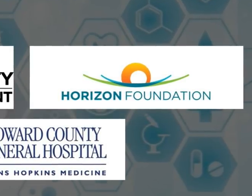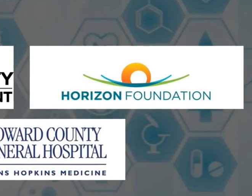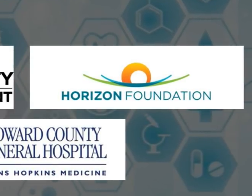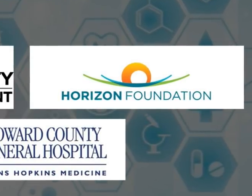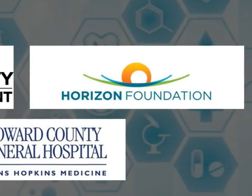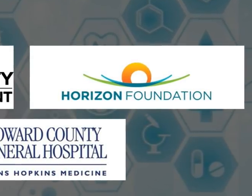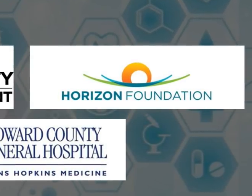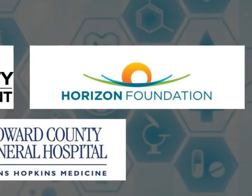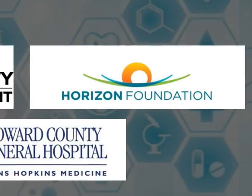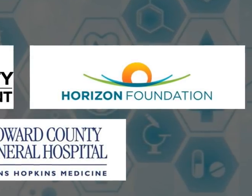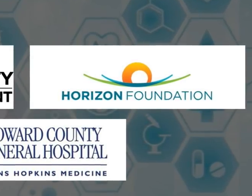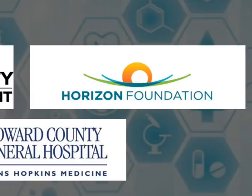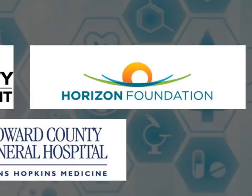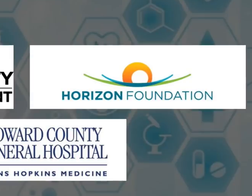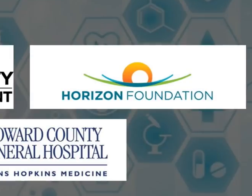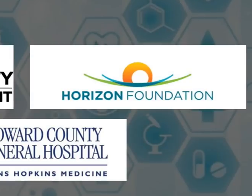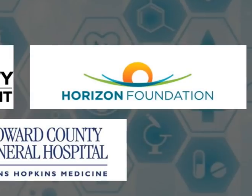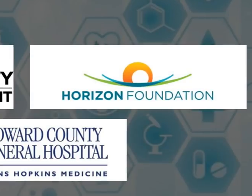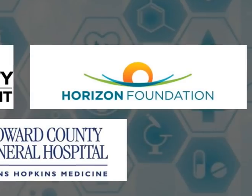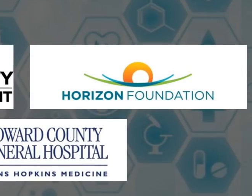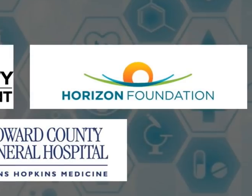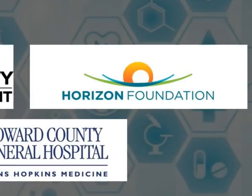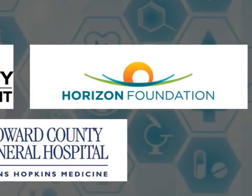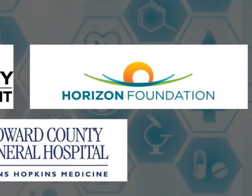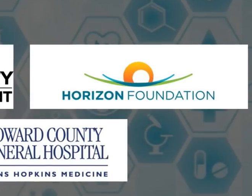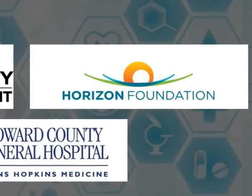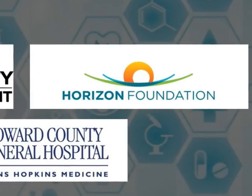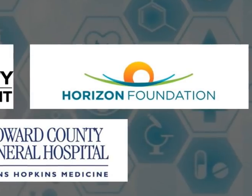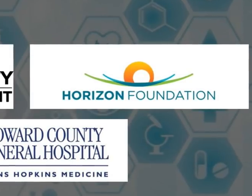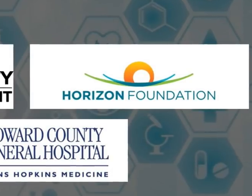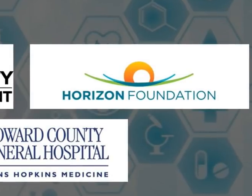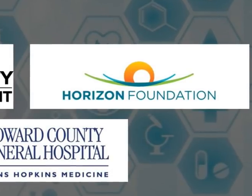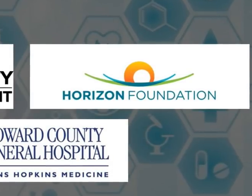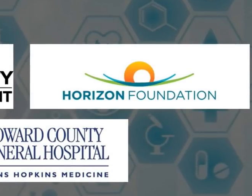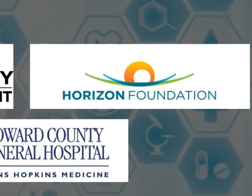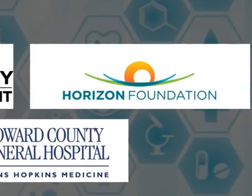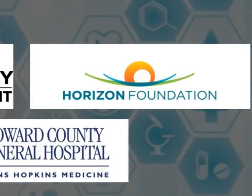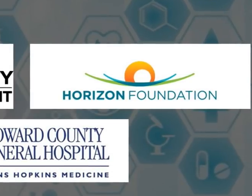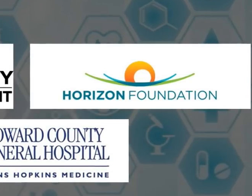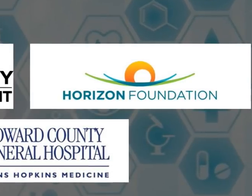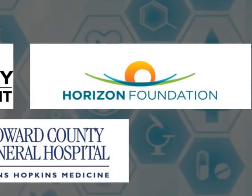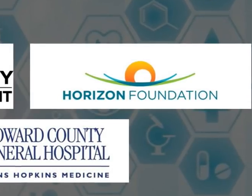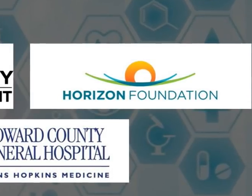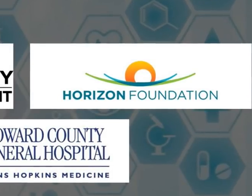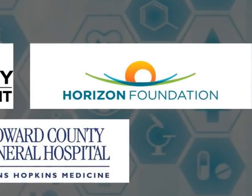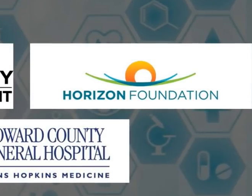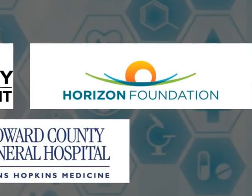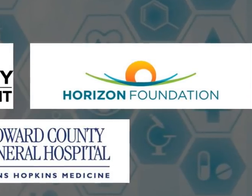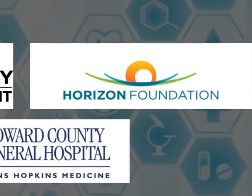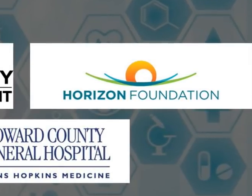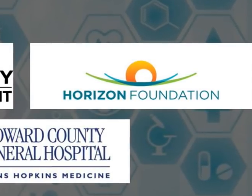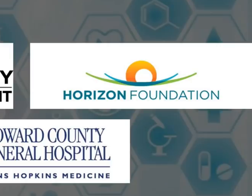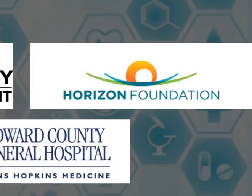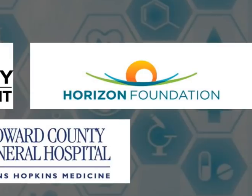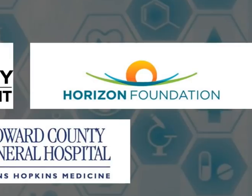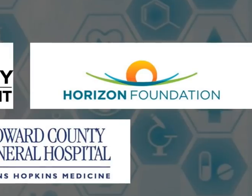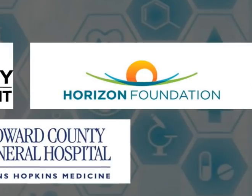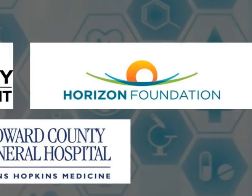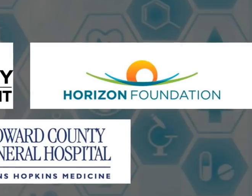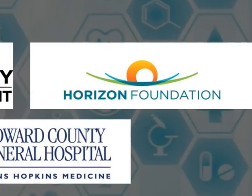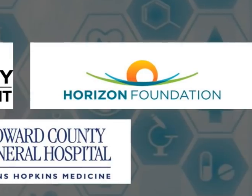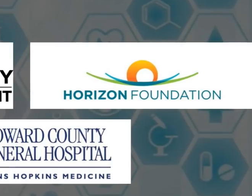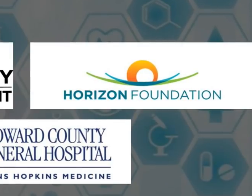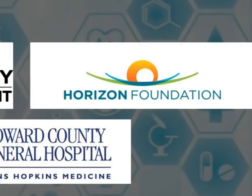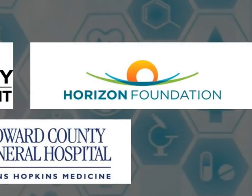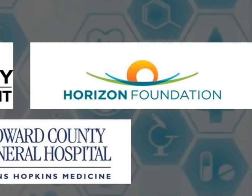to work together on programs and priorities that will address the health and wellness disparities, access